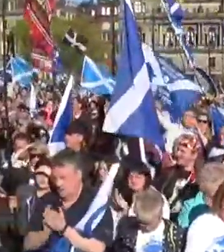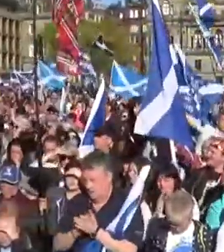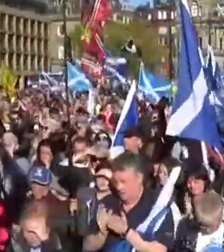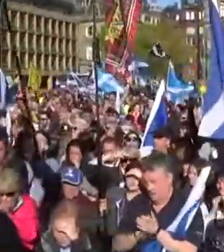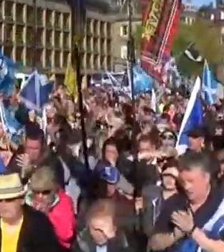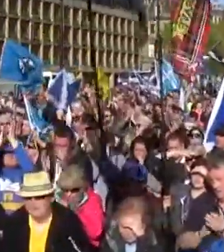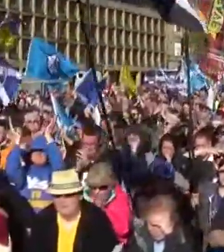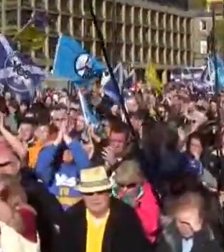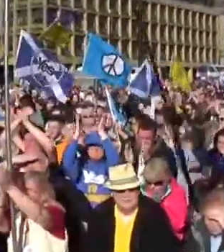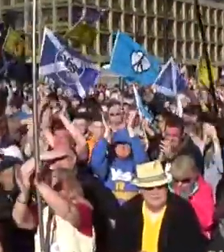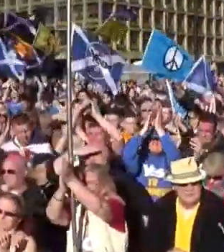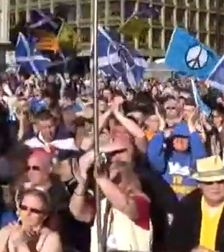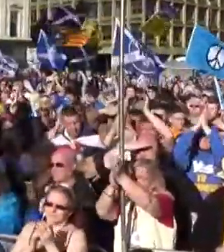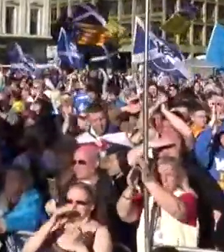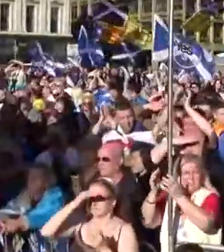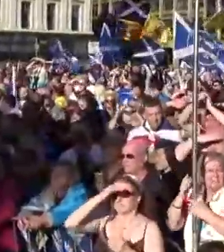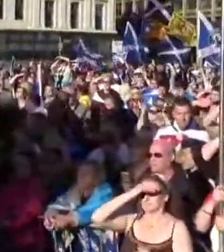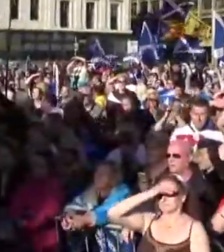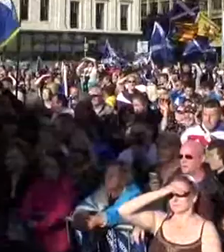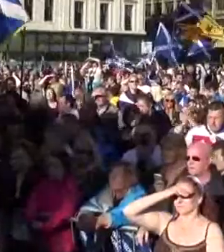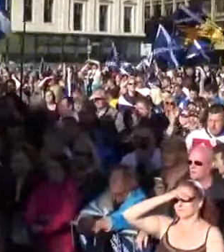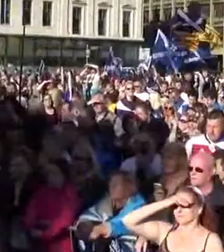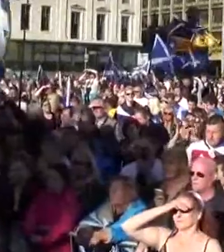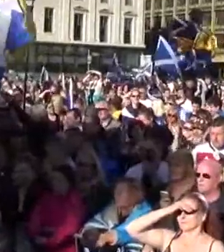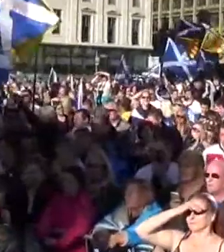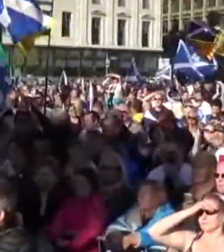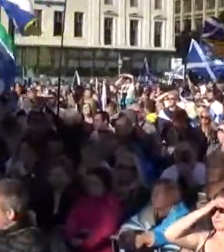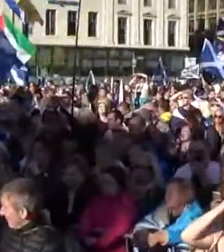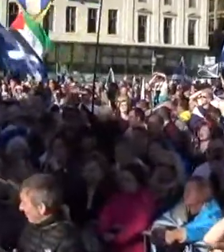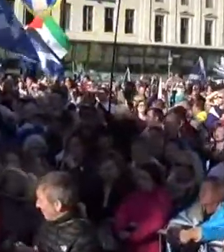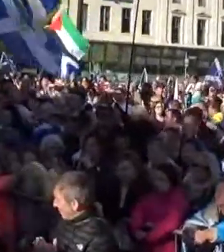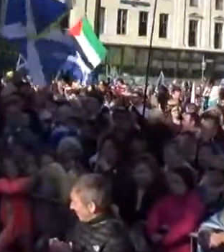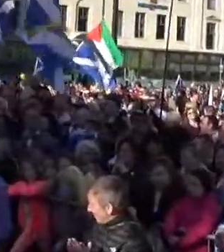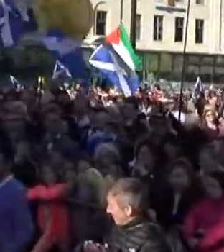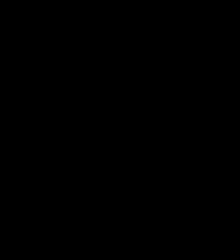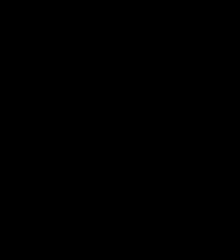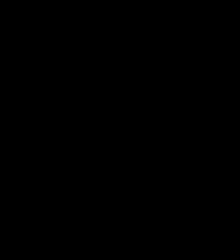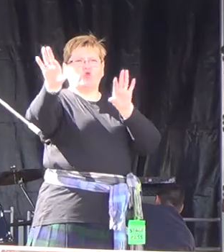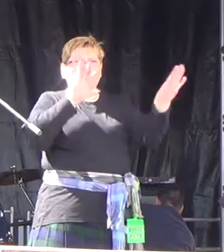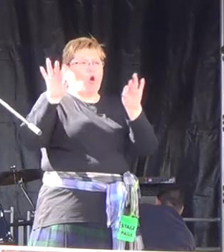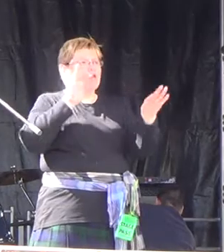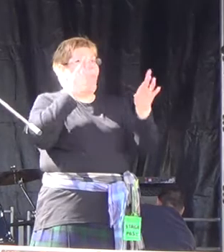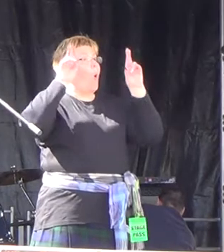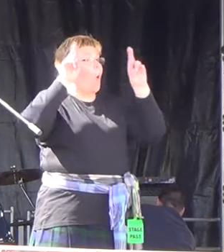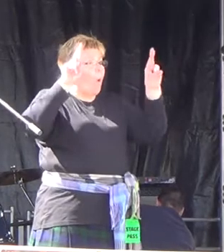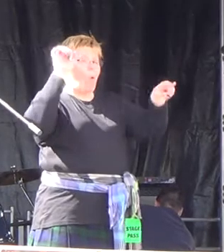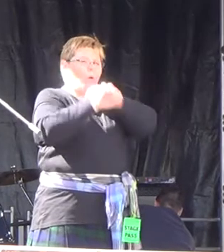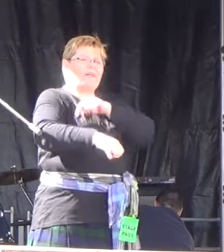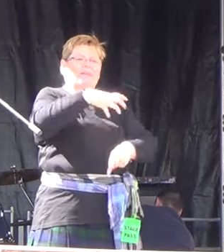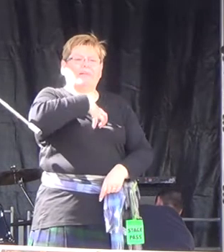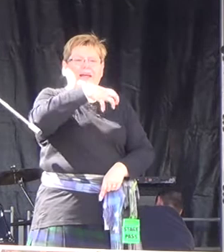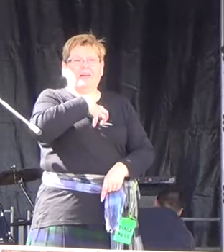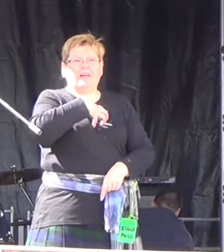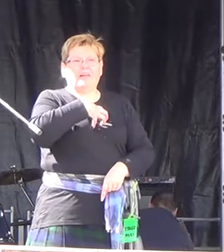And we're no threat to anyone. Not at all. We're giving people a choice of hope over fear. And it's a